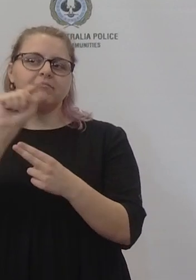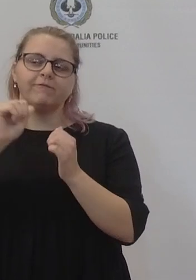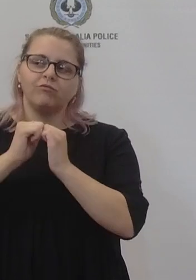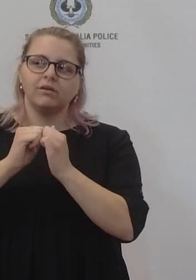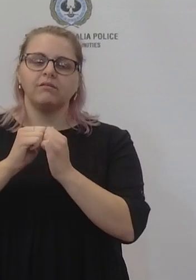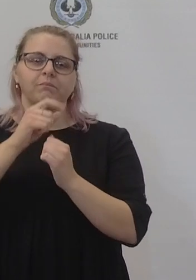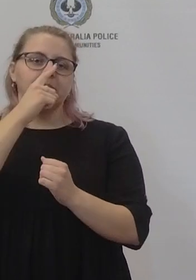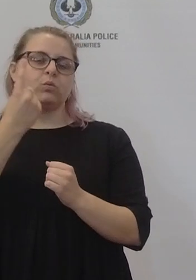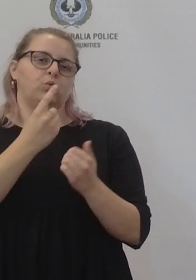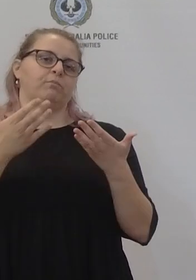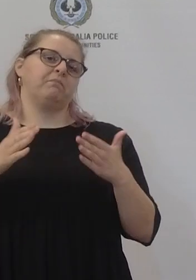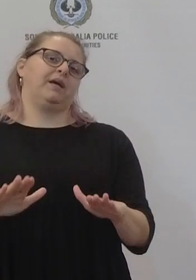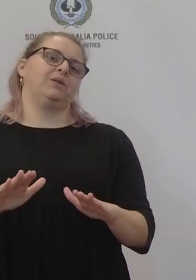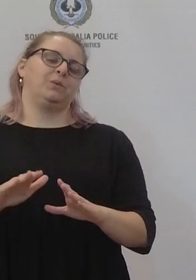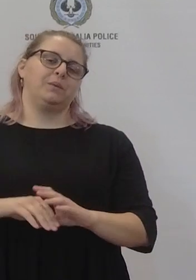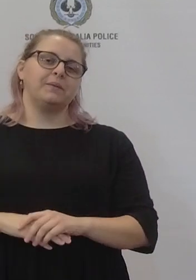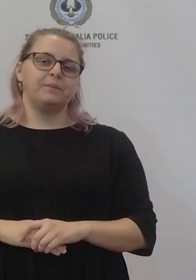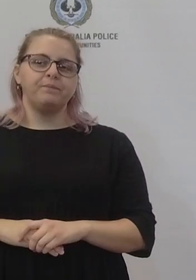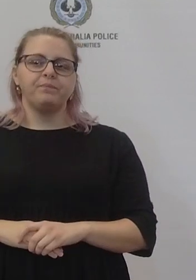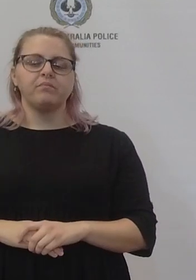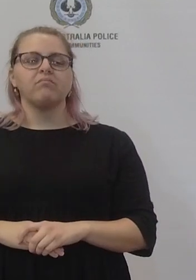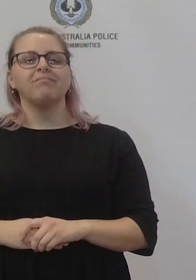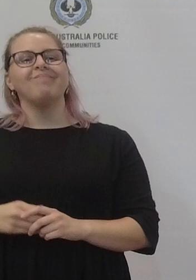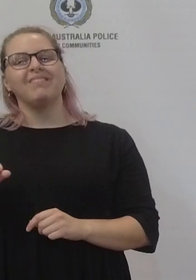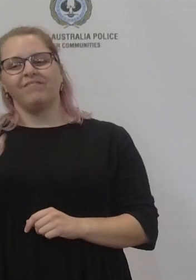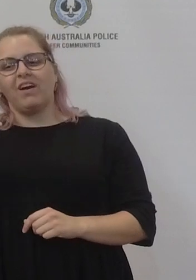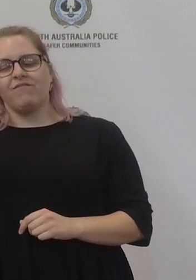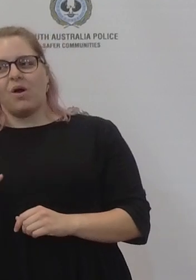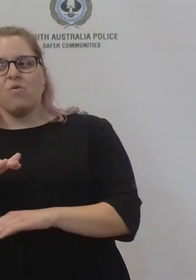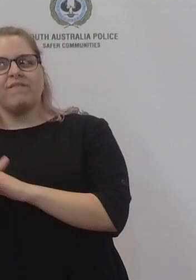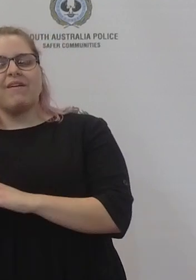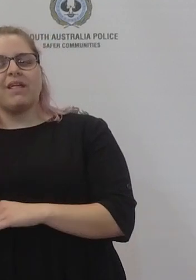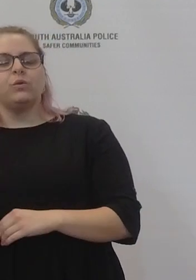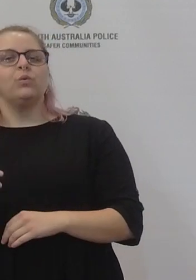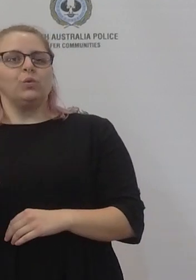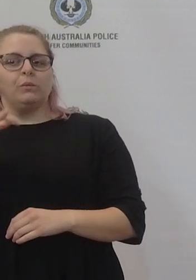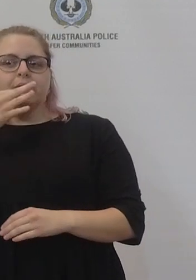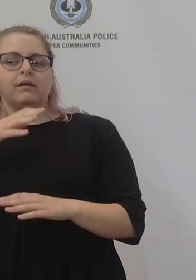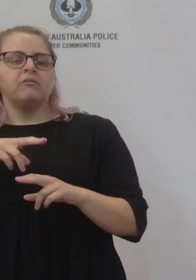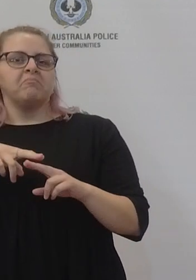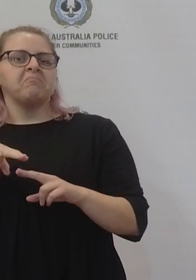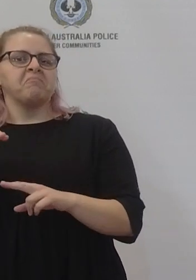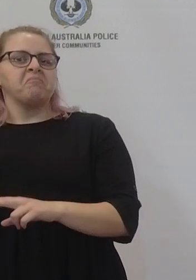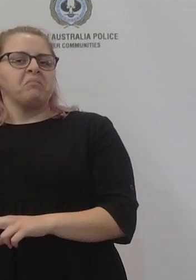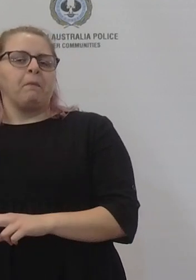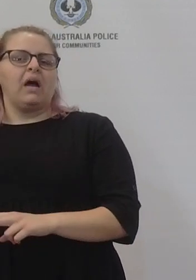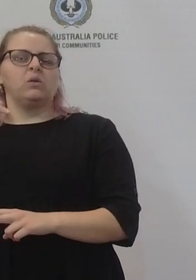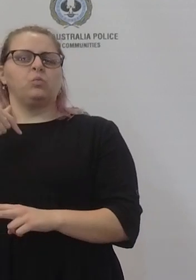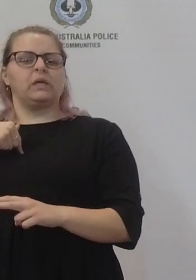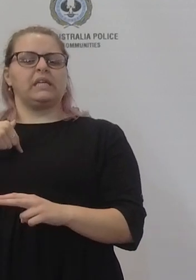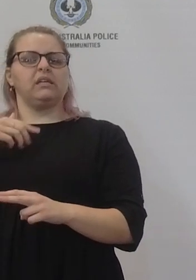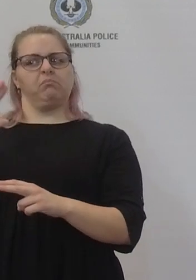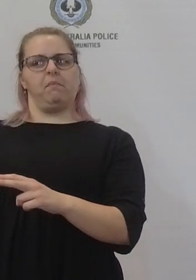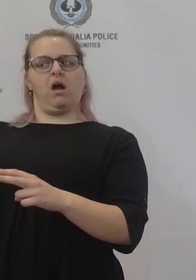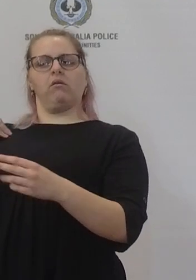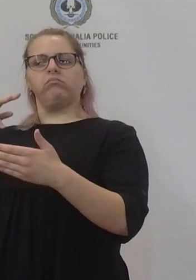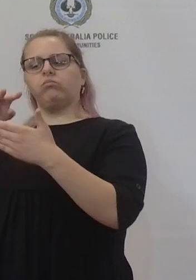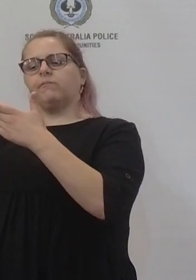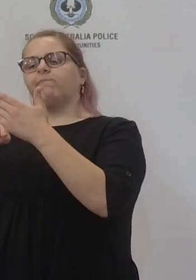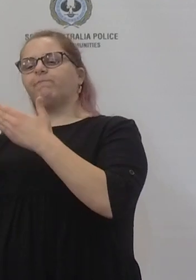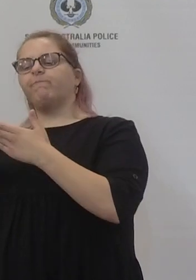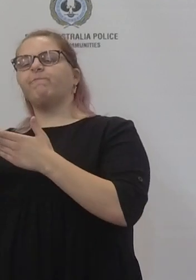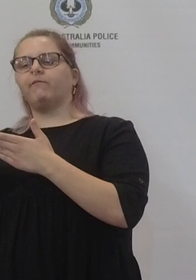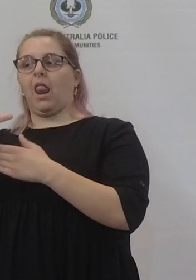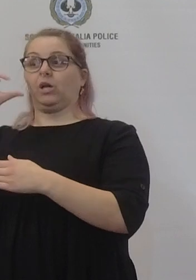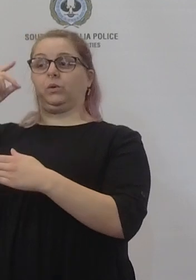Um so it is a higher number um this it does fit with our modelling um that we showed uh to the public last